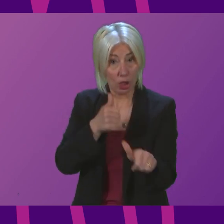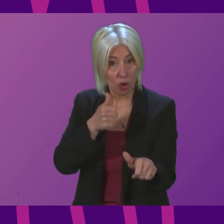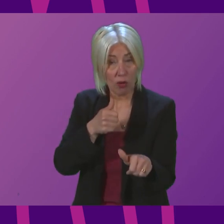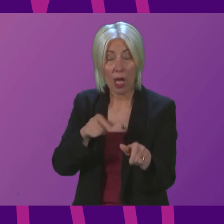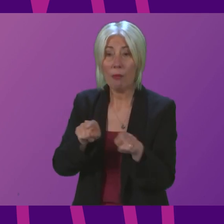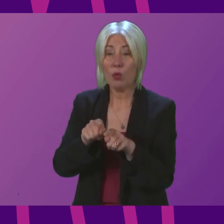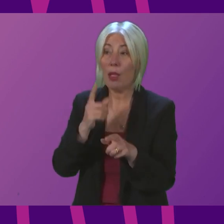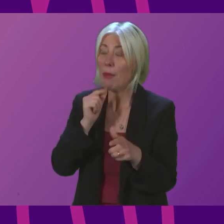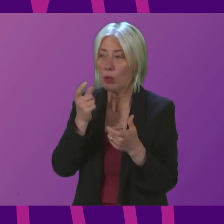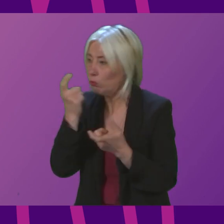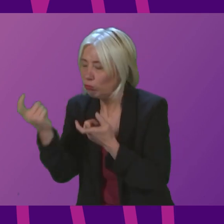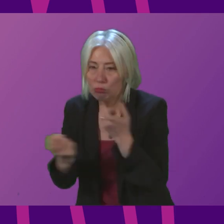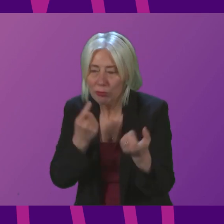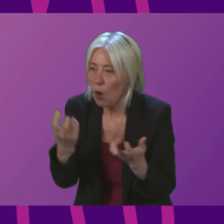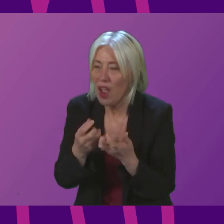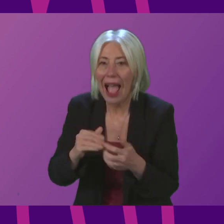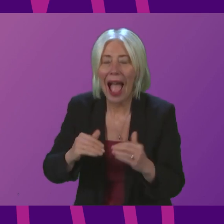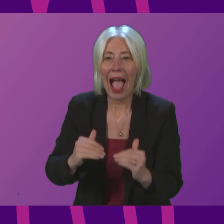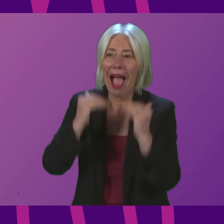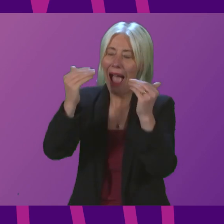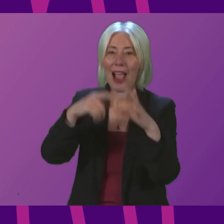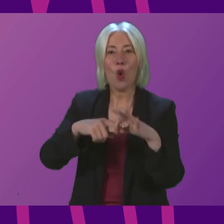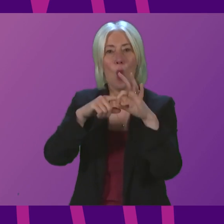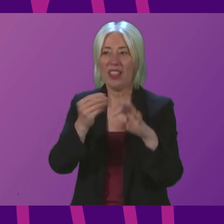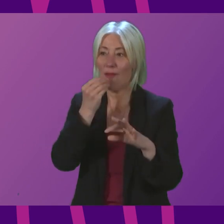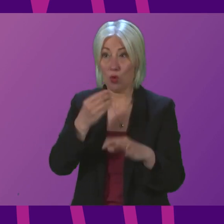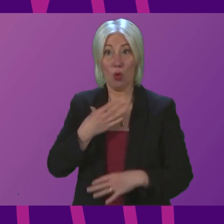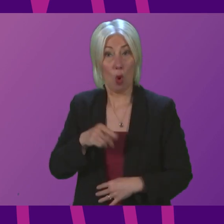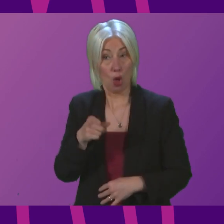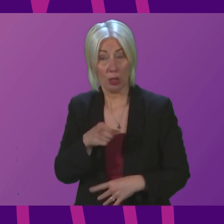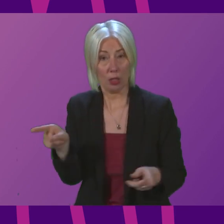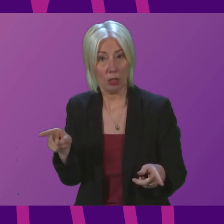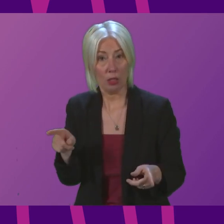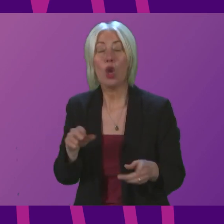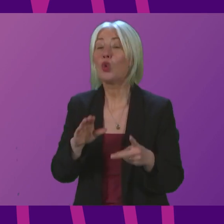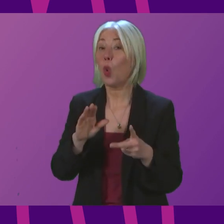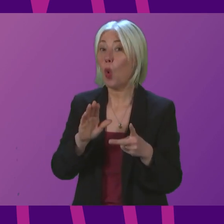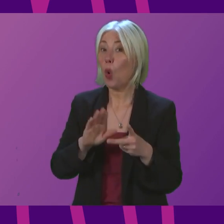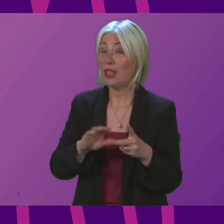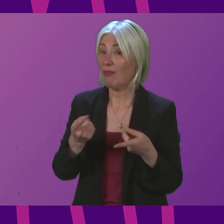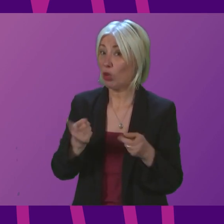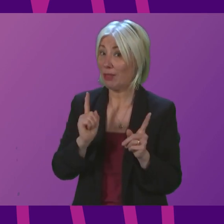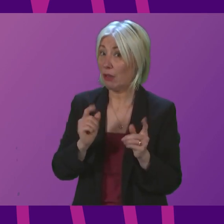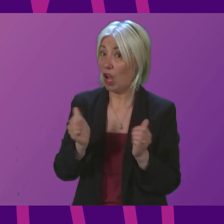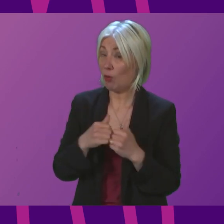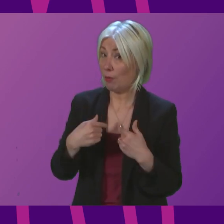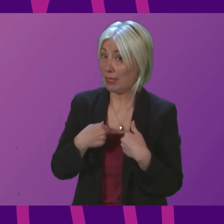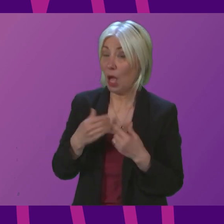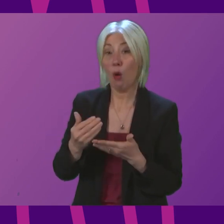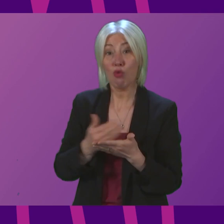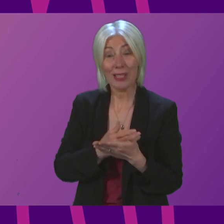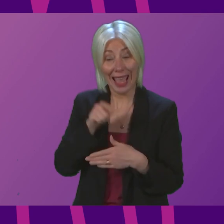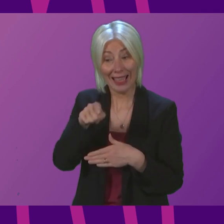people being able to source the high-quality food that we want them to have. So as the Deputy First Minister, agree with me that the only way that we can protect